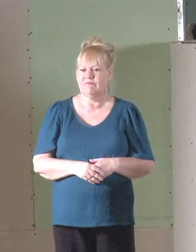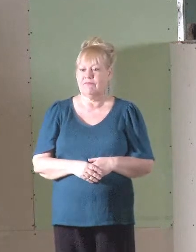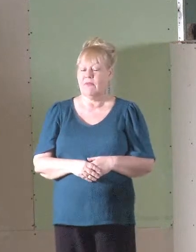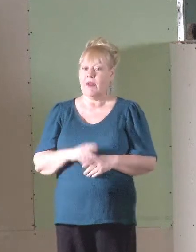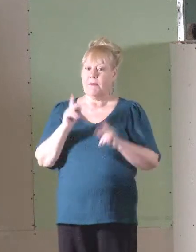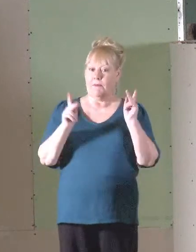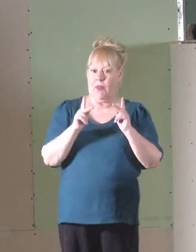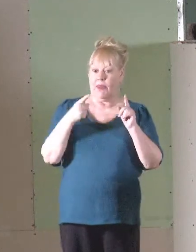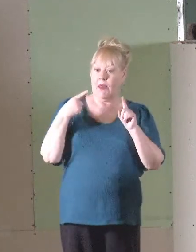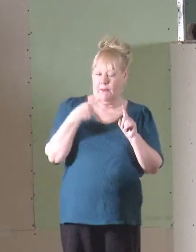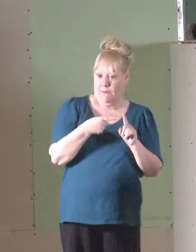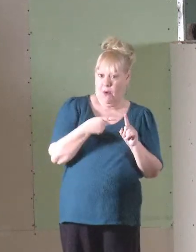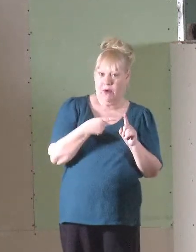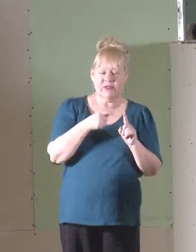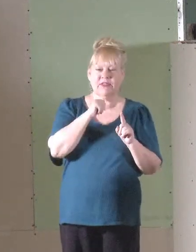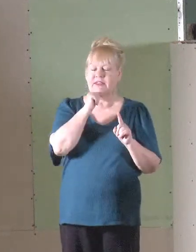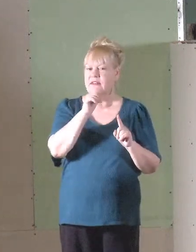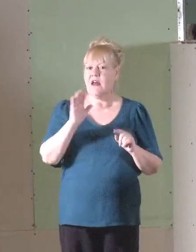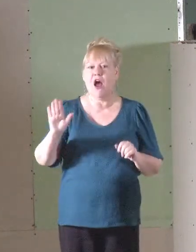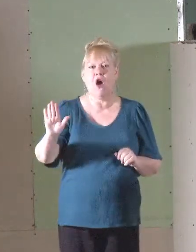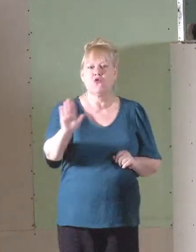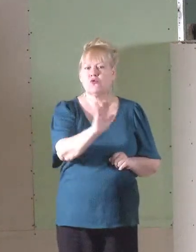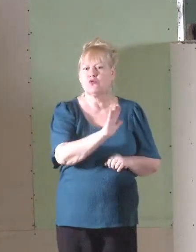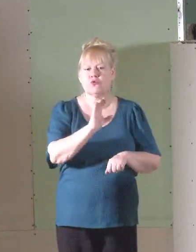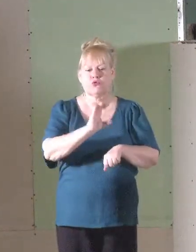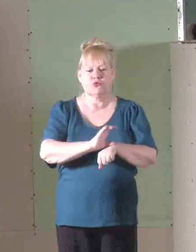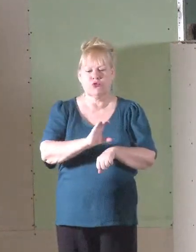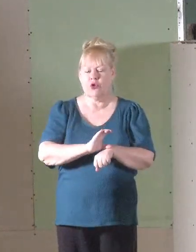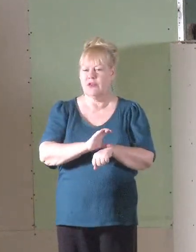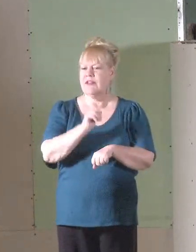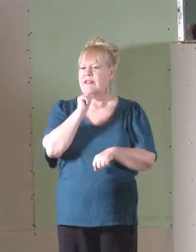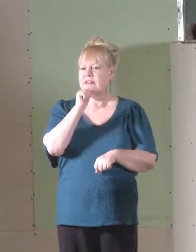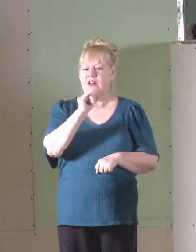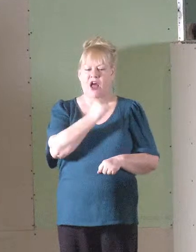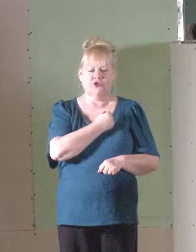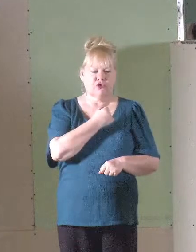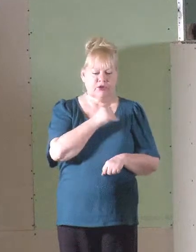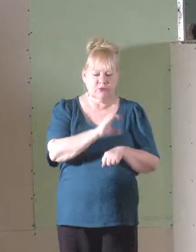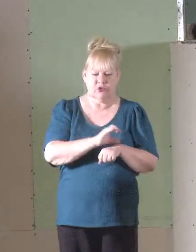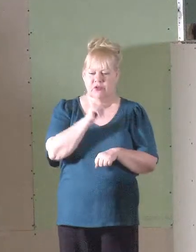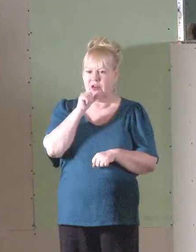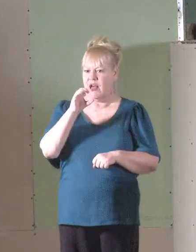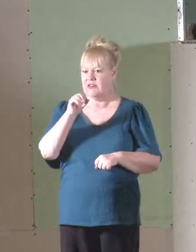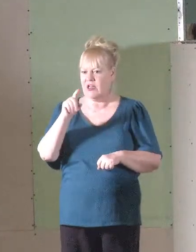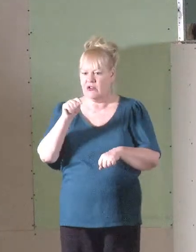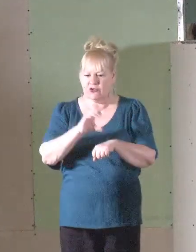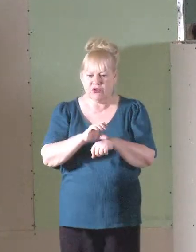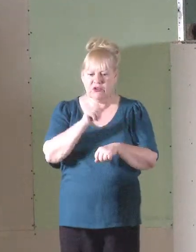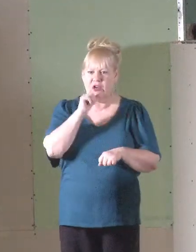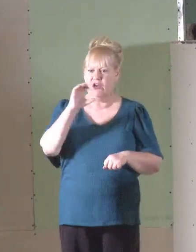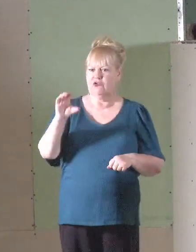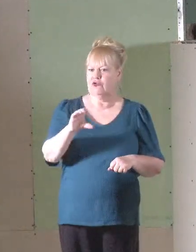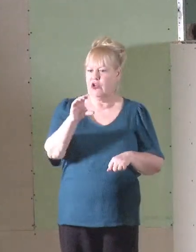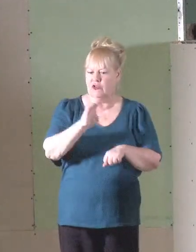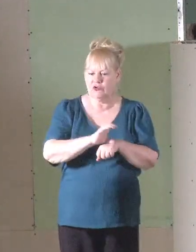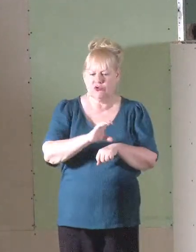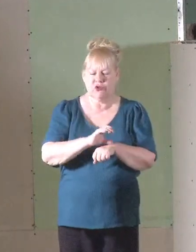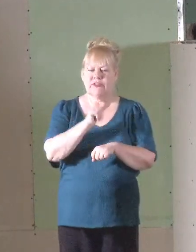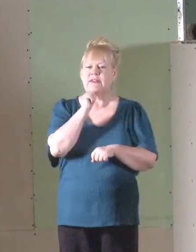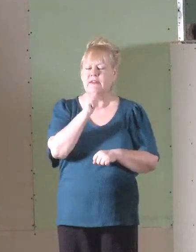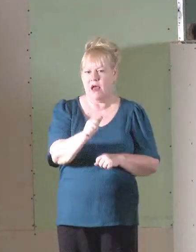Folks, here's the point. This is not your church. It's not Jim's church. It's not Scott's church. It's not Chuck's church.